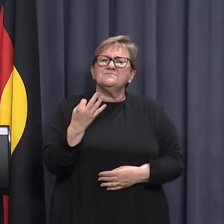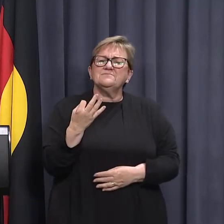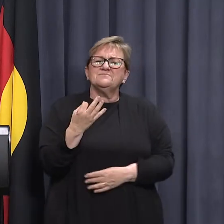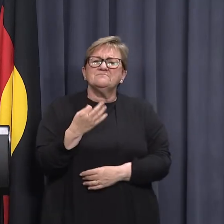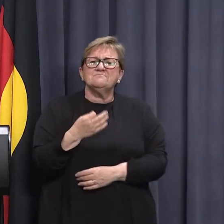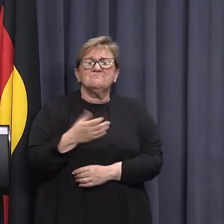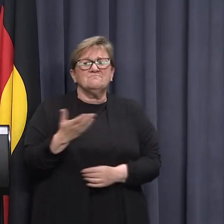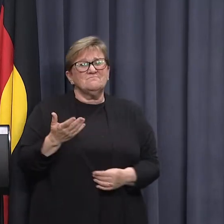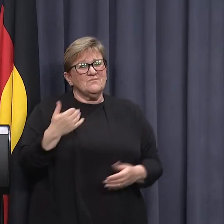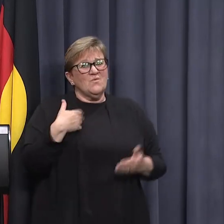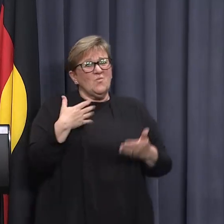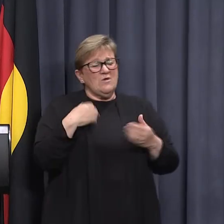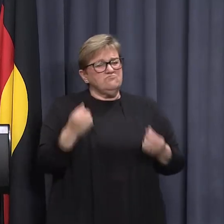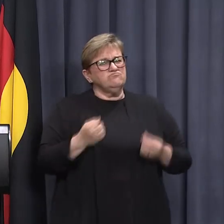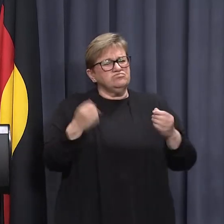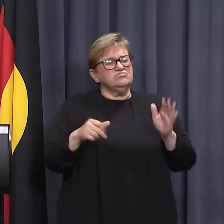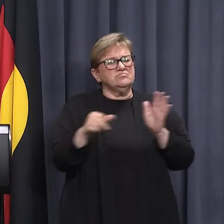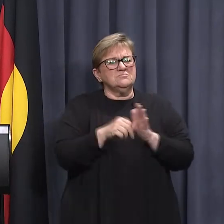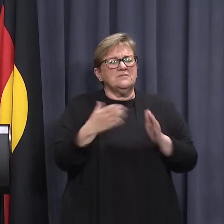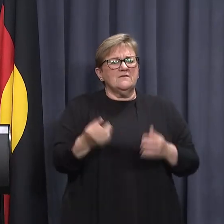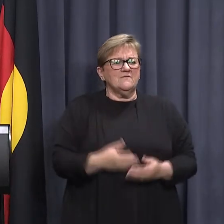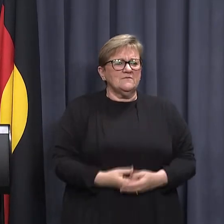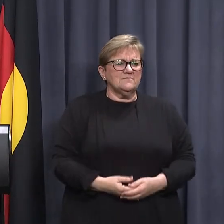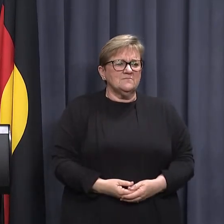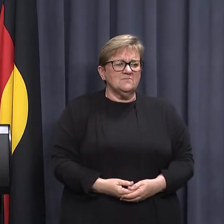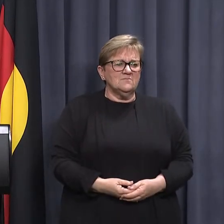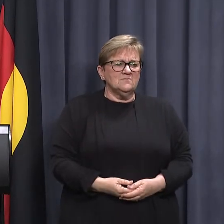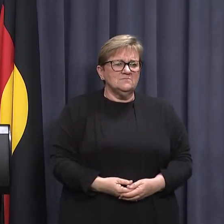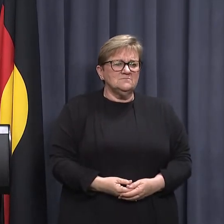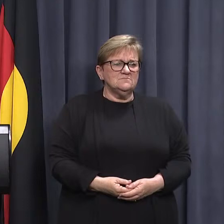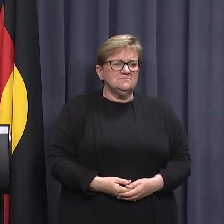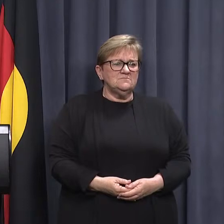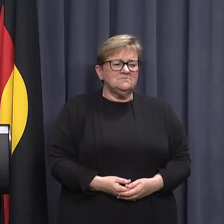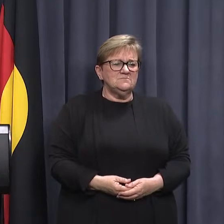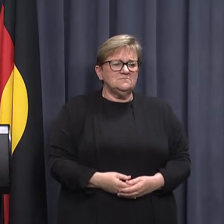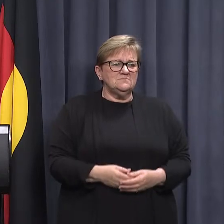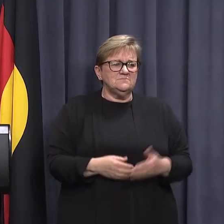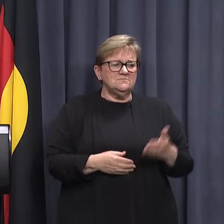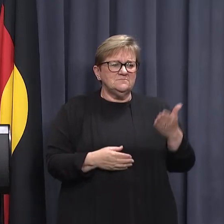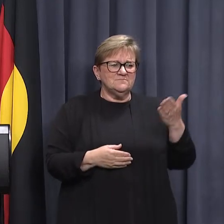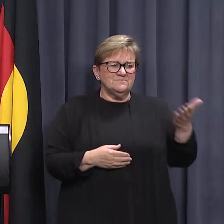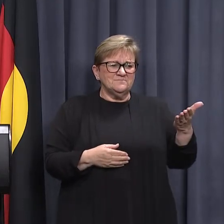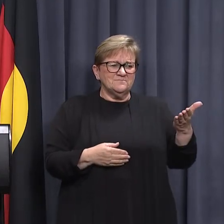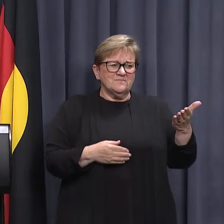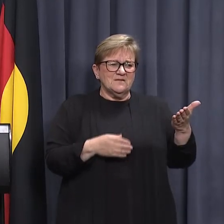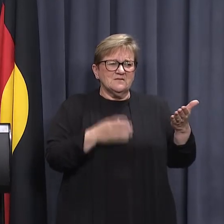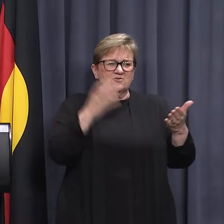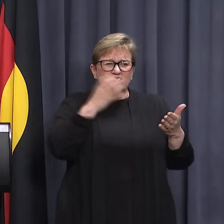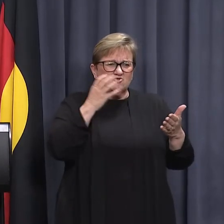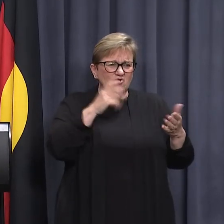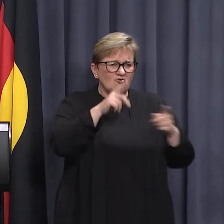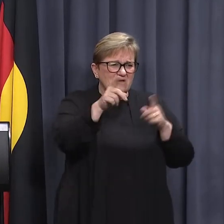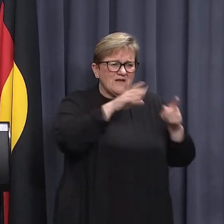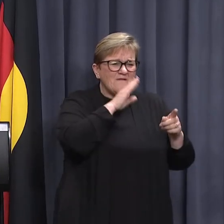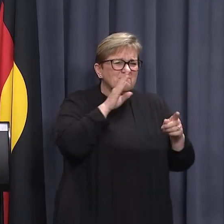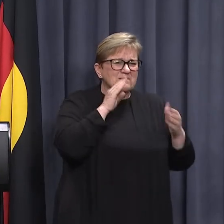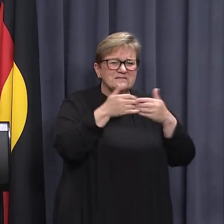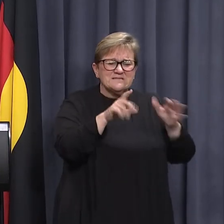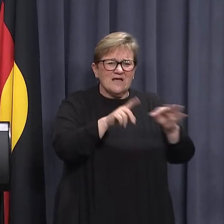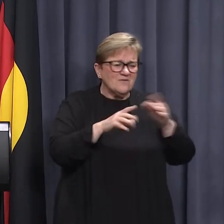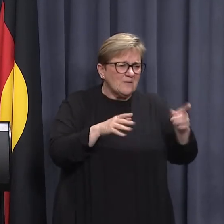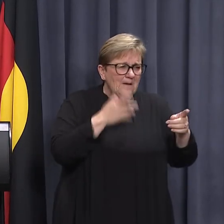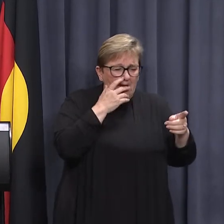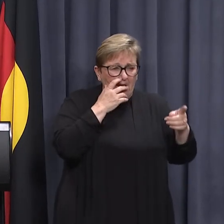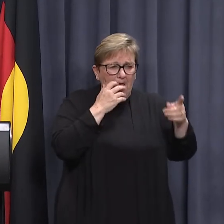we've actually got pretty strong measures in place. I'm sorry, Rhianna, I missed the start of your question.